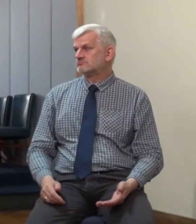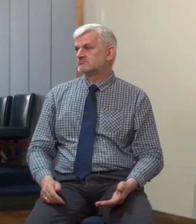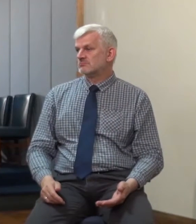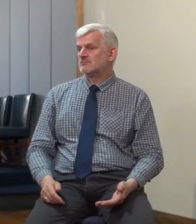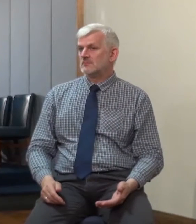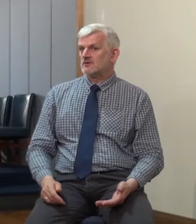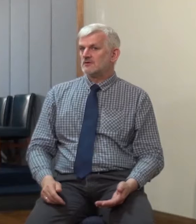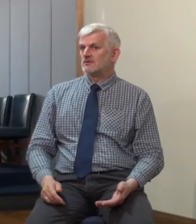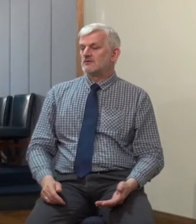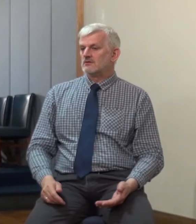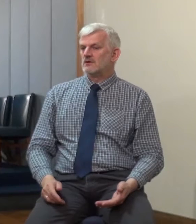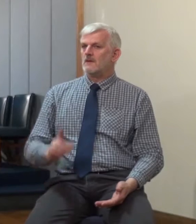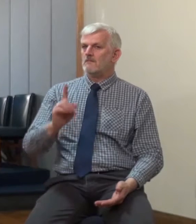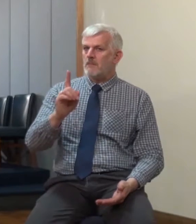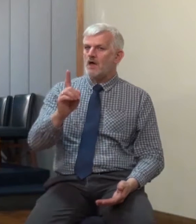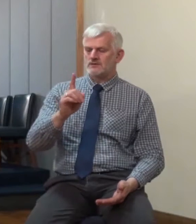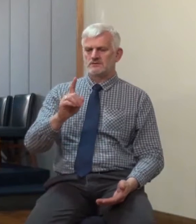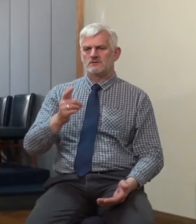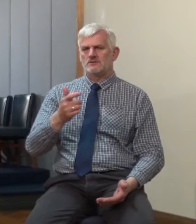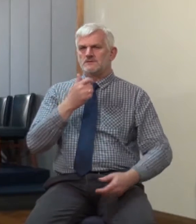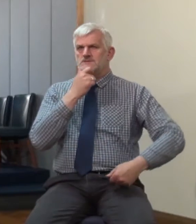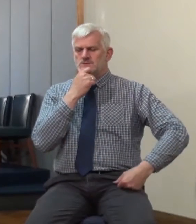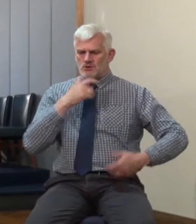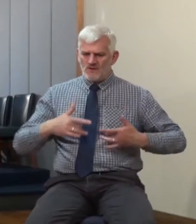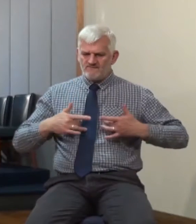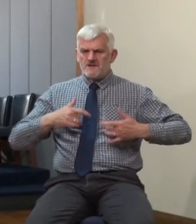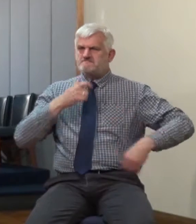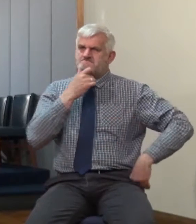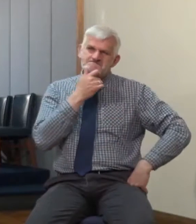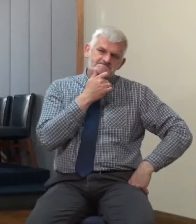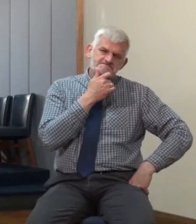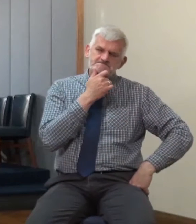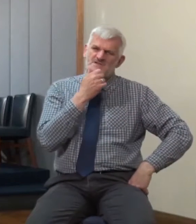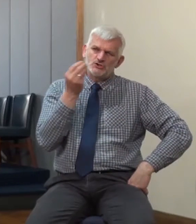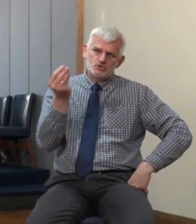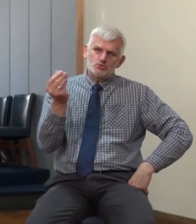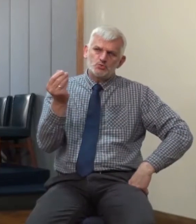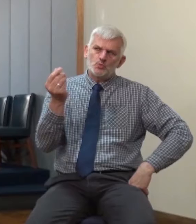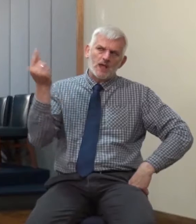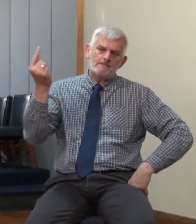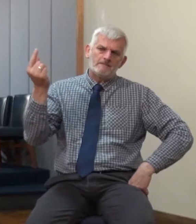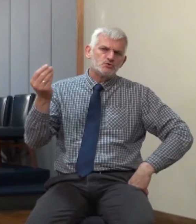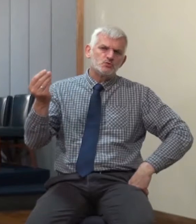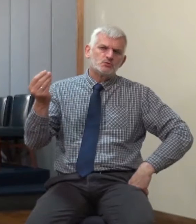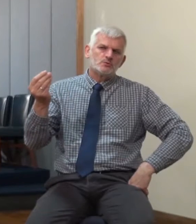feel more and more convinced in these days that we must be at the very end of time, in the very last days.